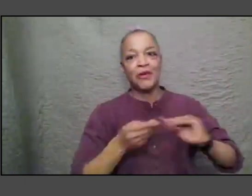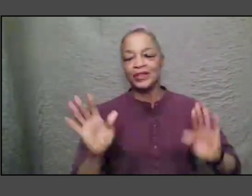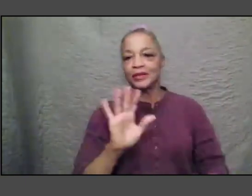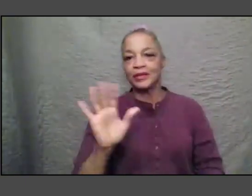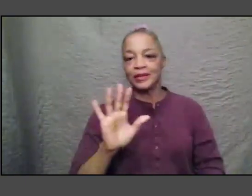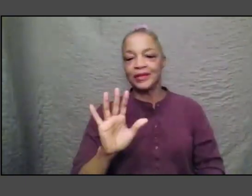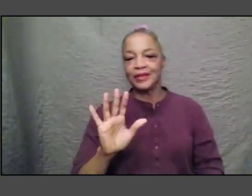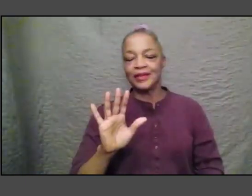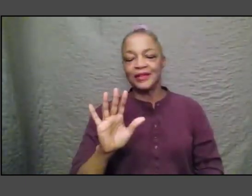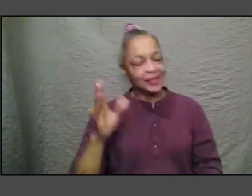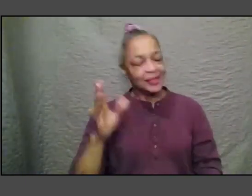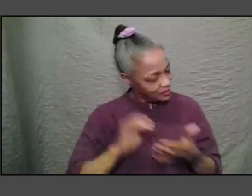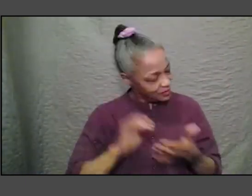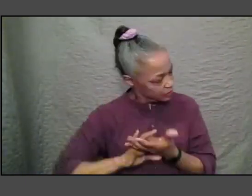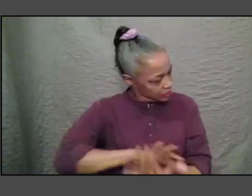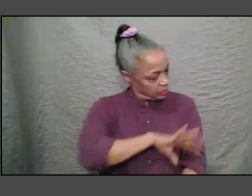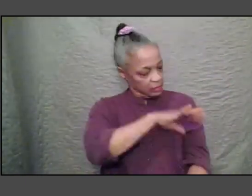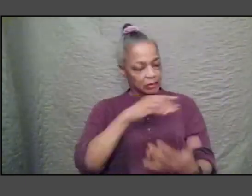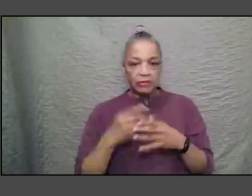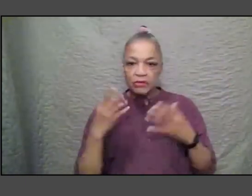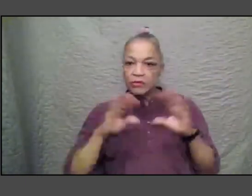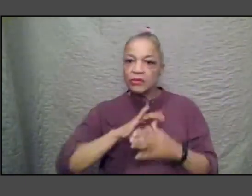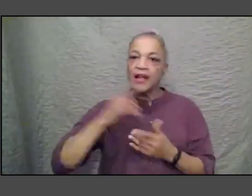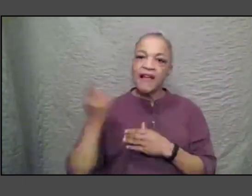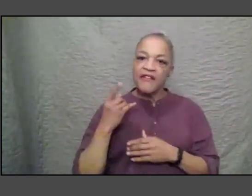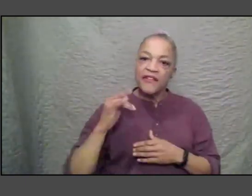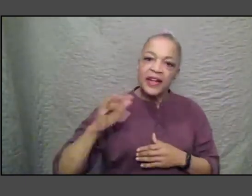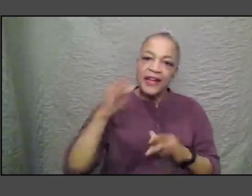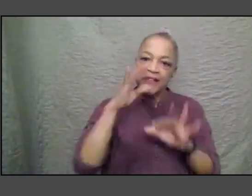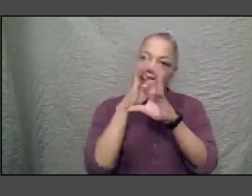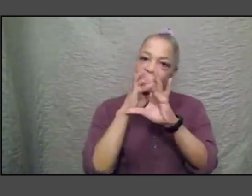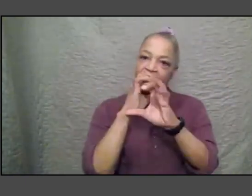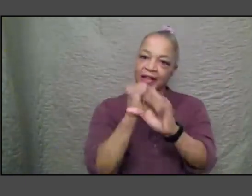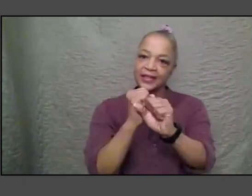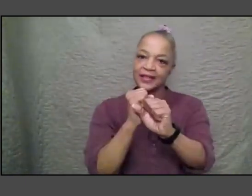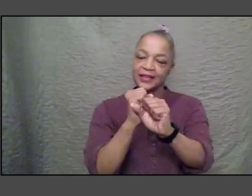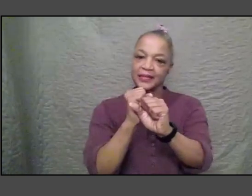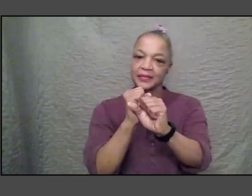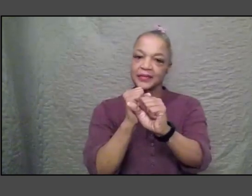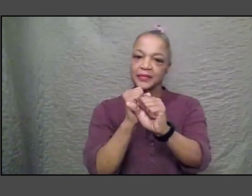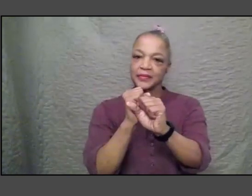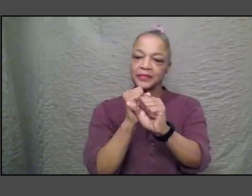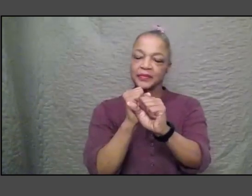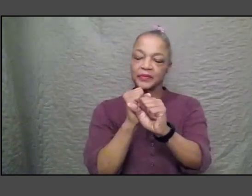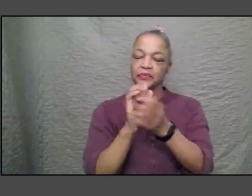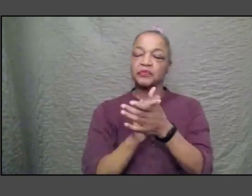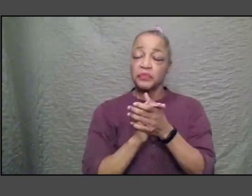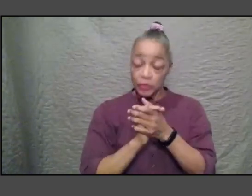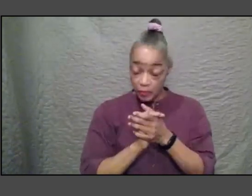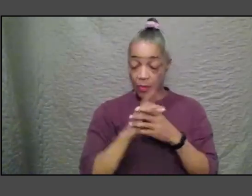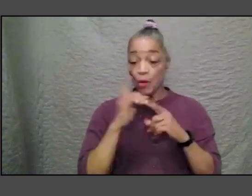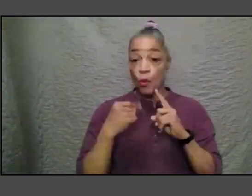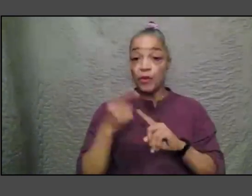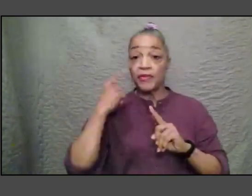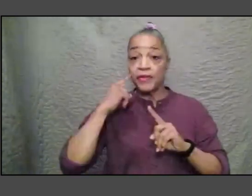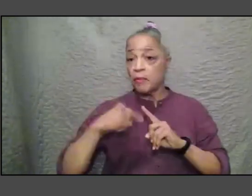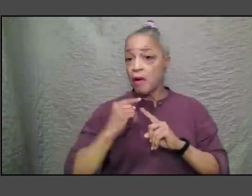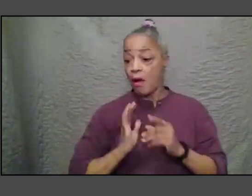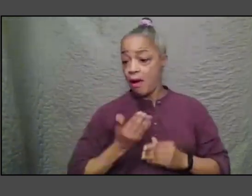also i think infinitely fascinating because when you think about so many of our histories they are histories of